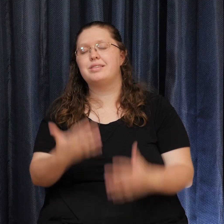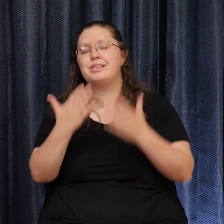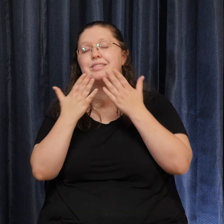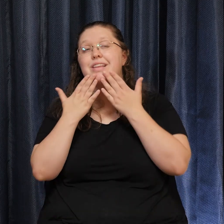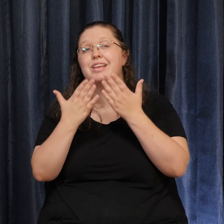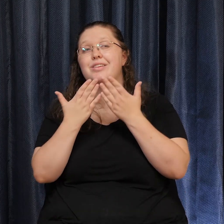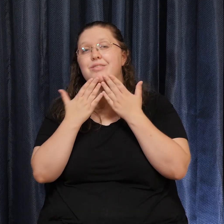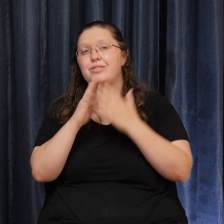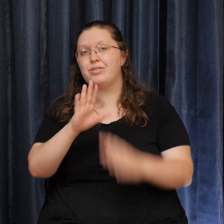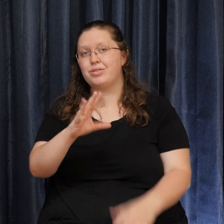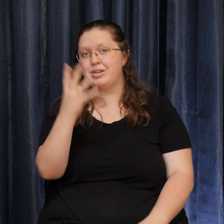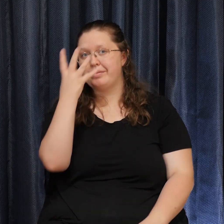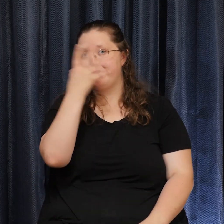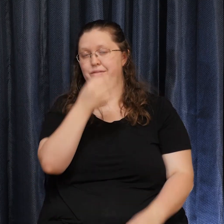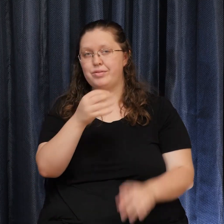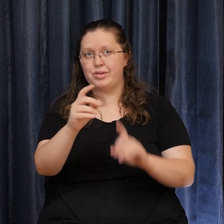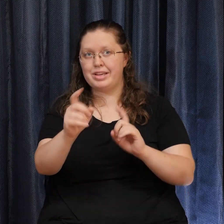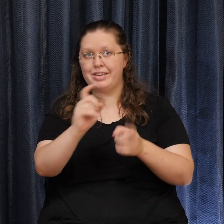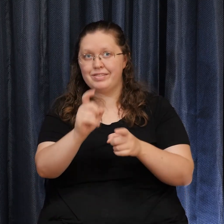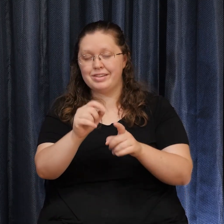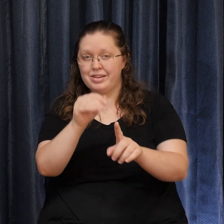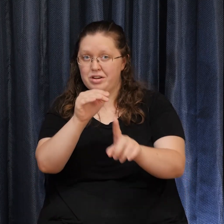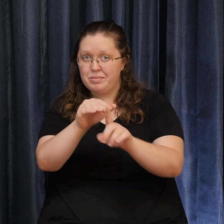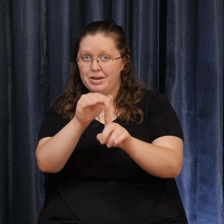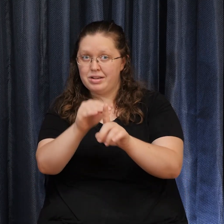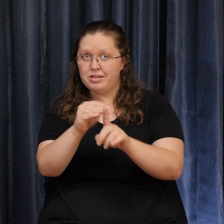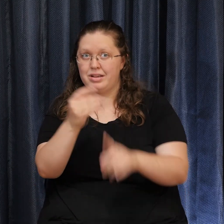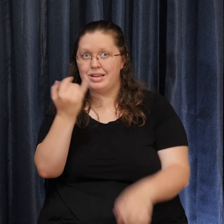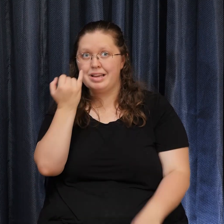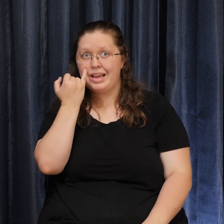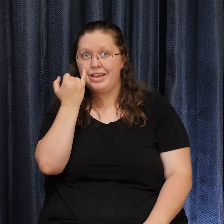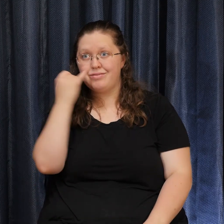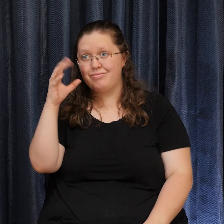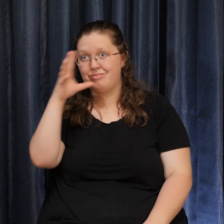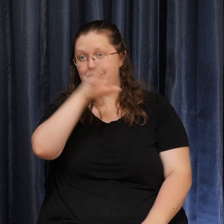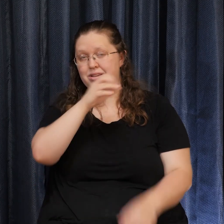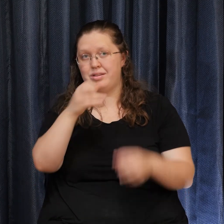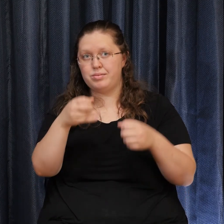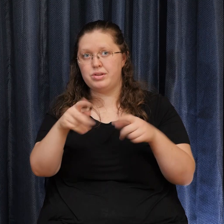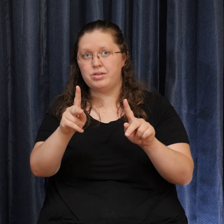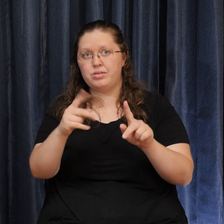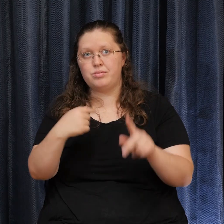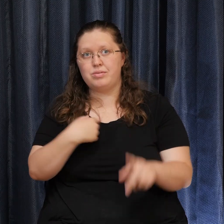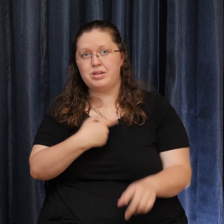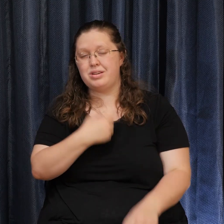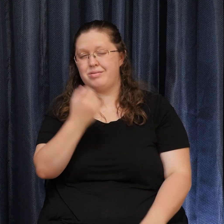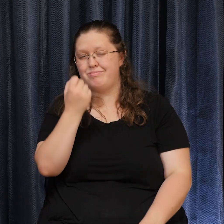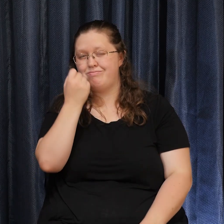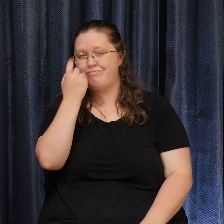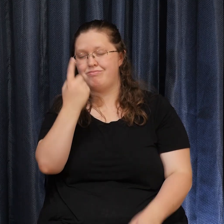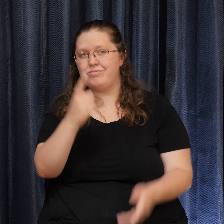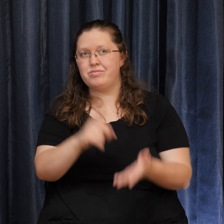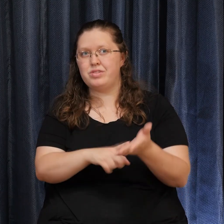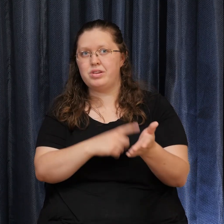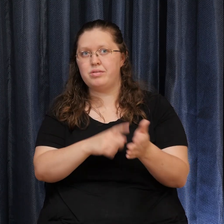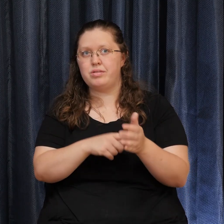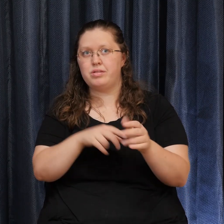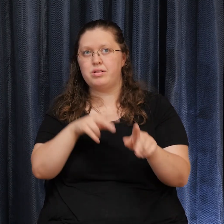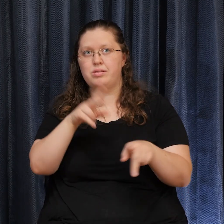giving And remind you If you might have missed That opportunity We realize sometimes Folks go to the refrigerator Or to the